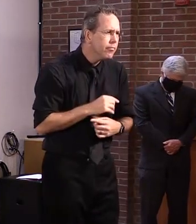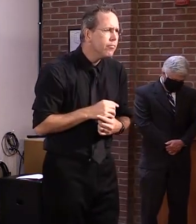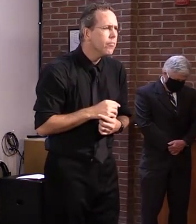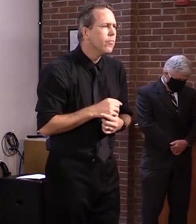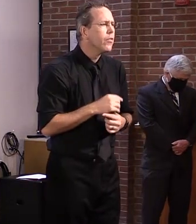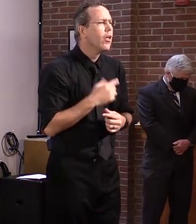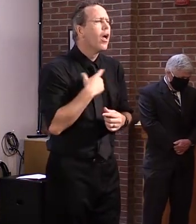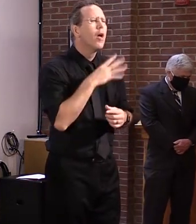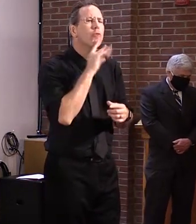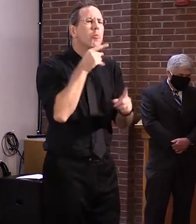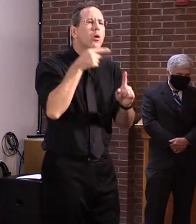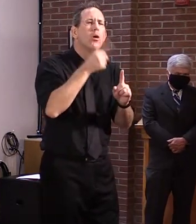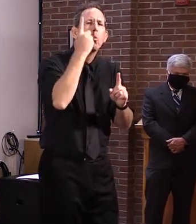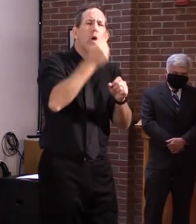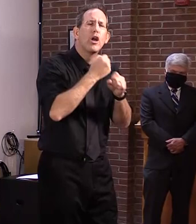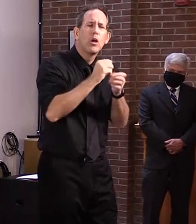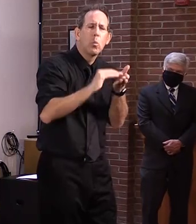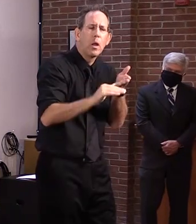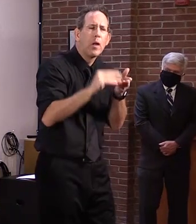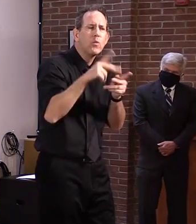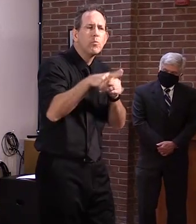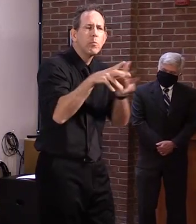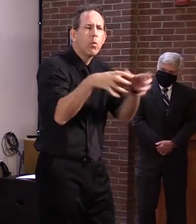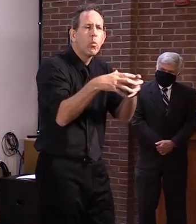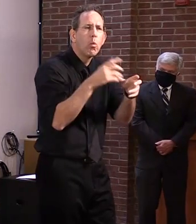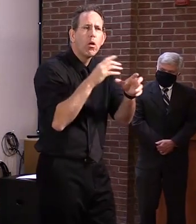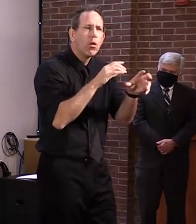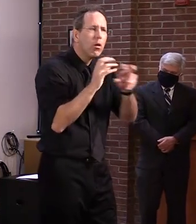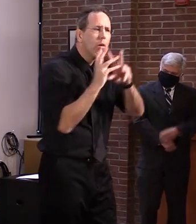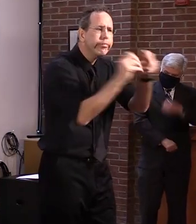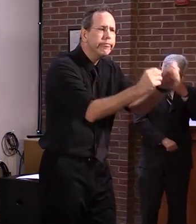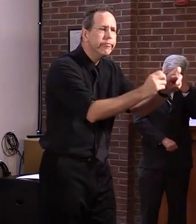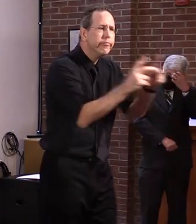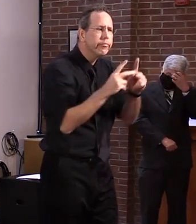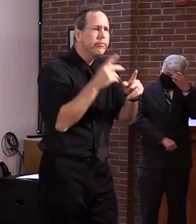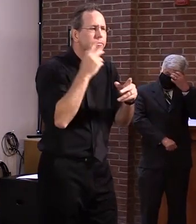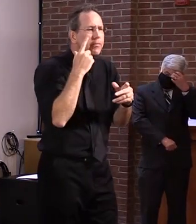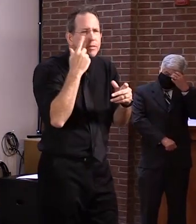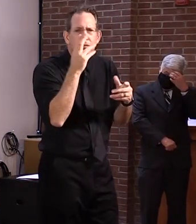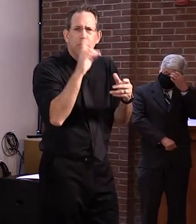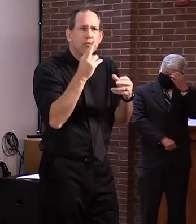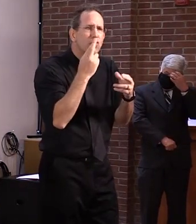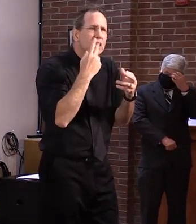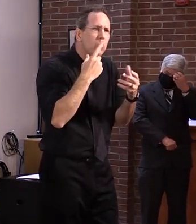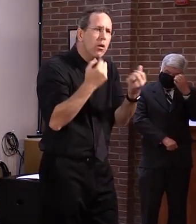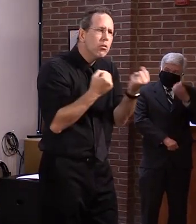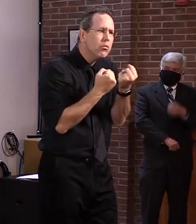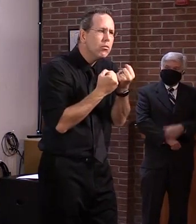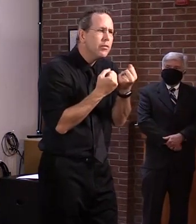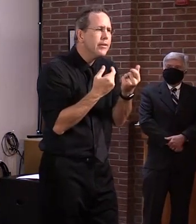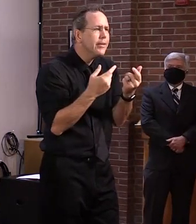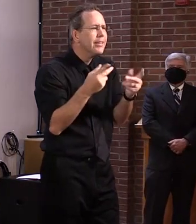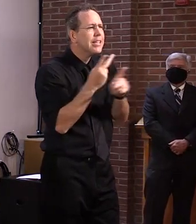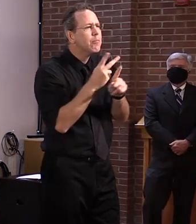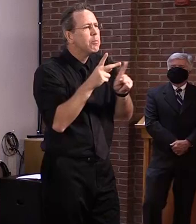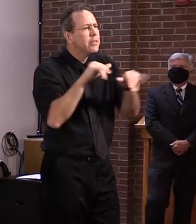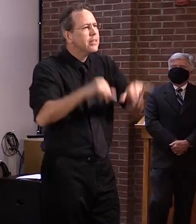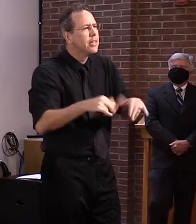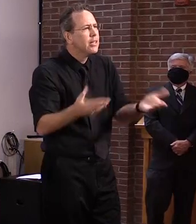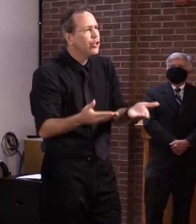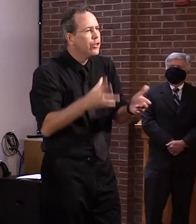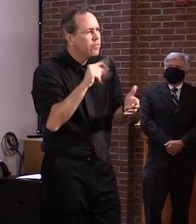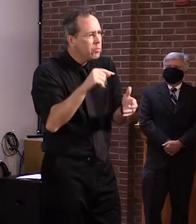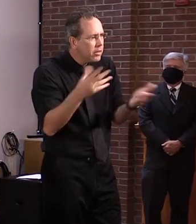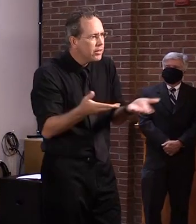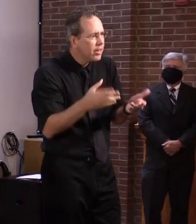because of COVID-19 trying to keep the people here in Vermont in a safe state, as opposed to sending